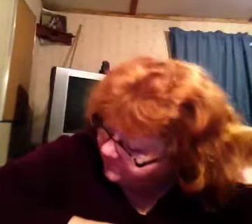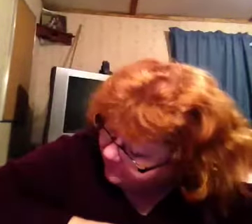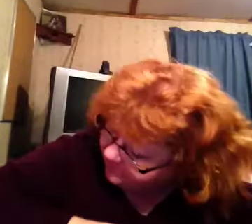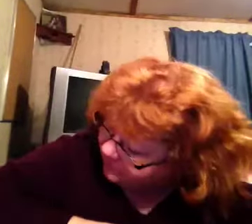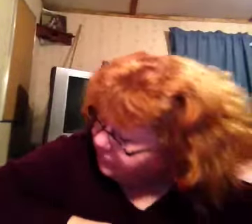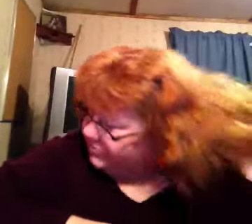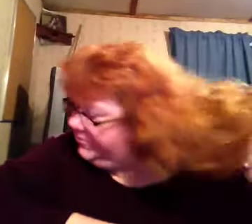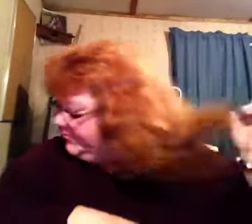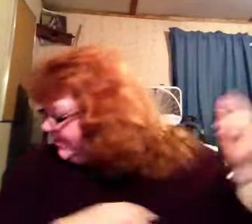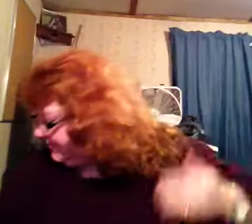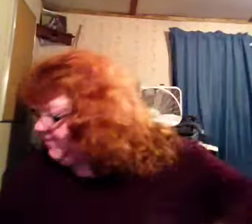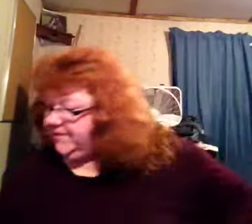Not really. Not really.